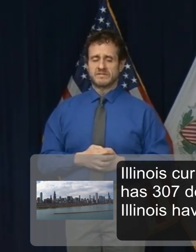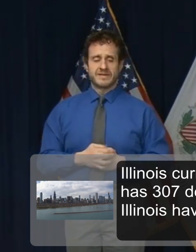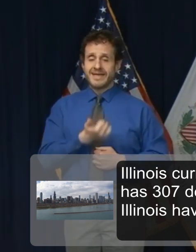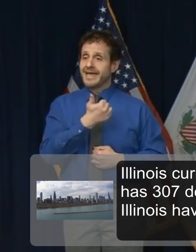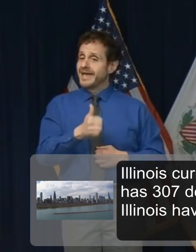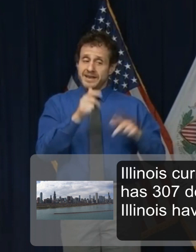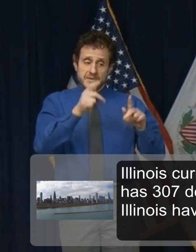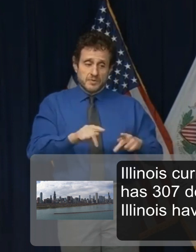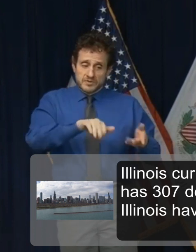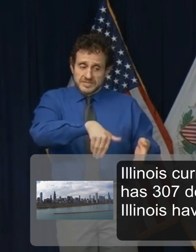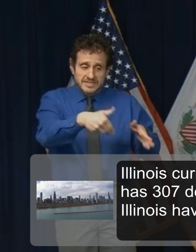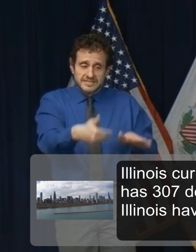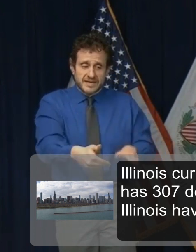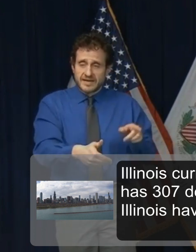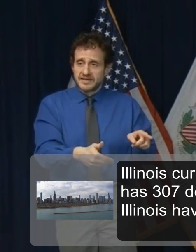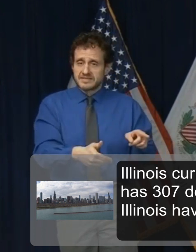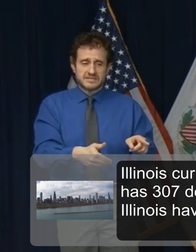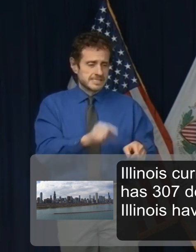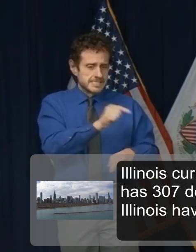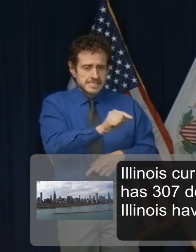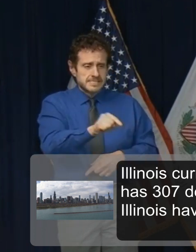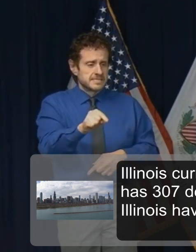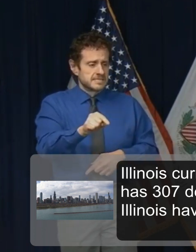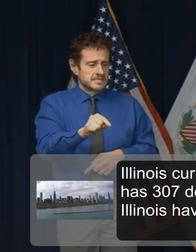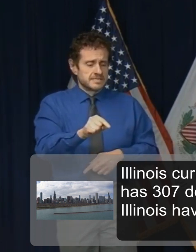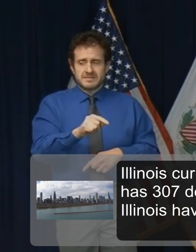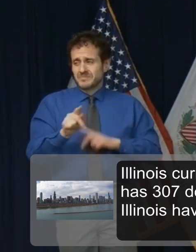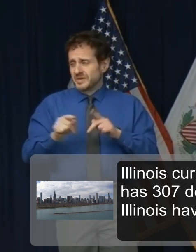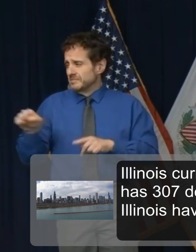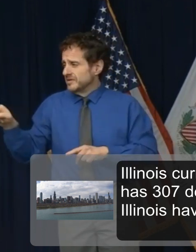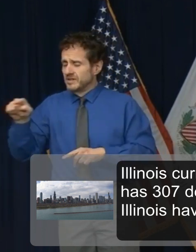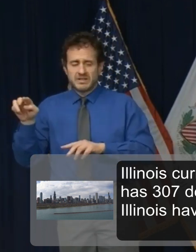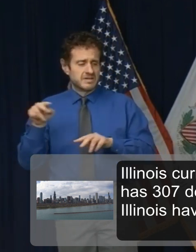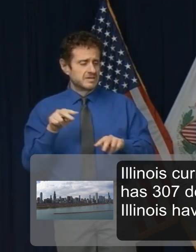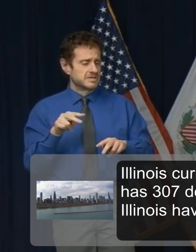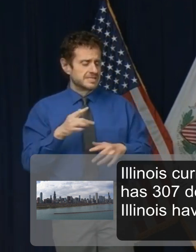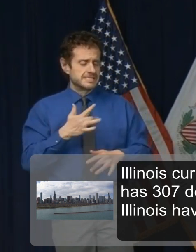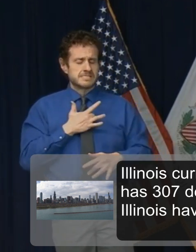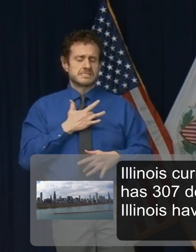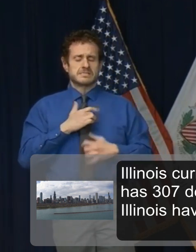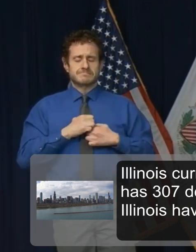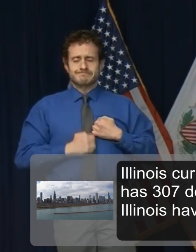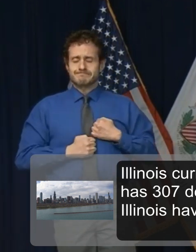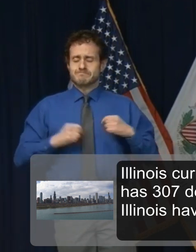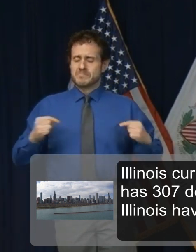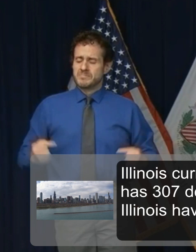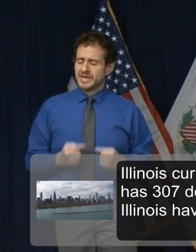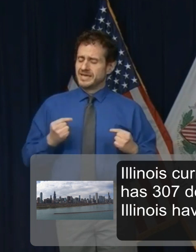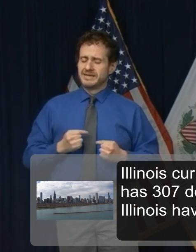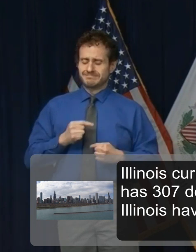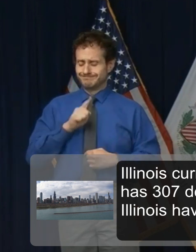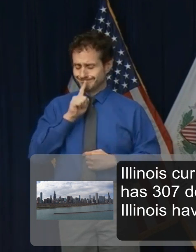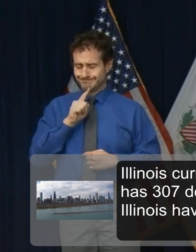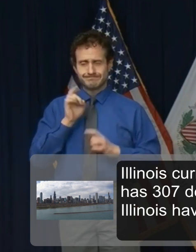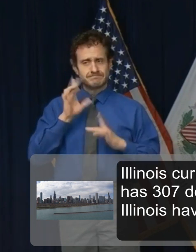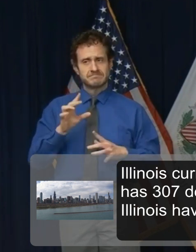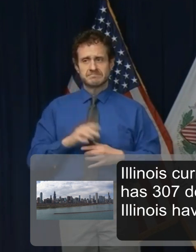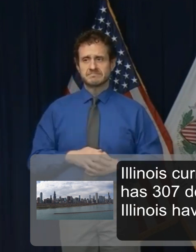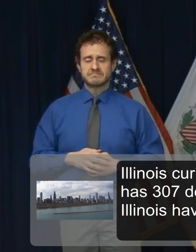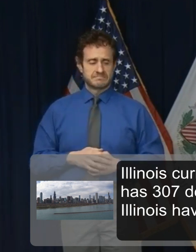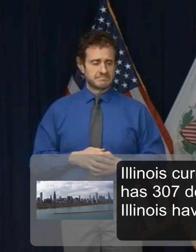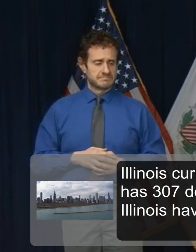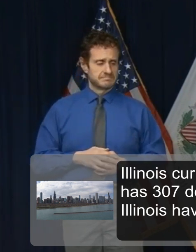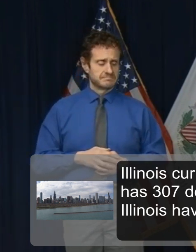single individual offers a unique, unbearable pain for all of the lives that they touched. And